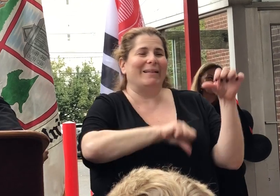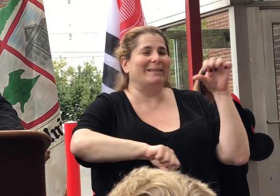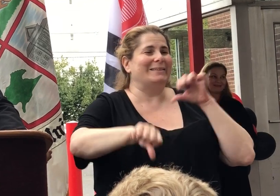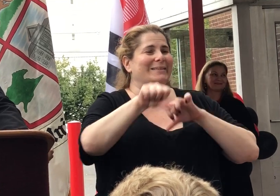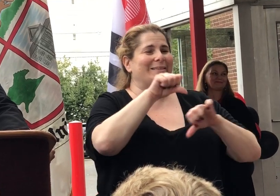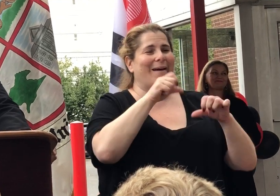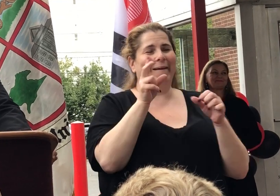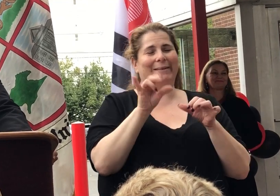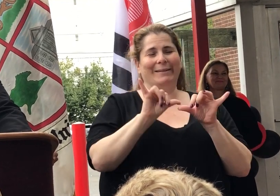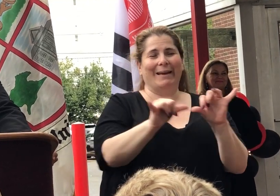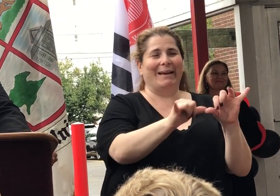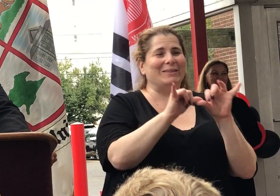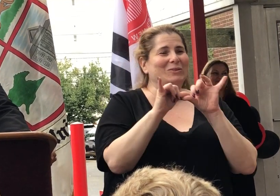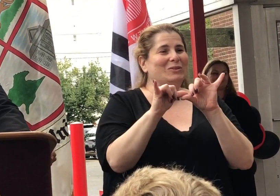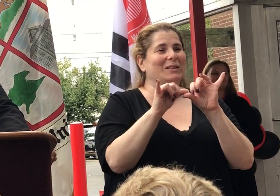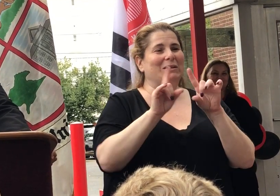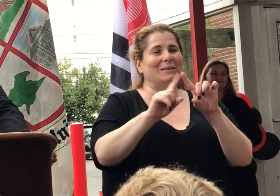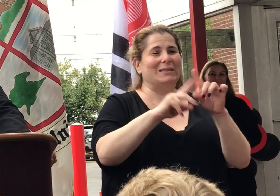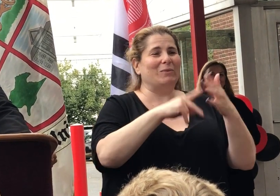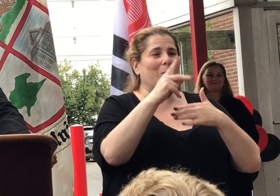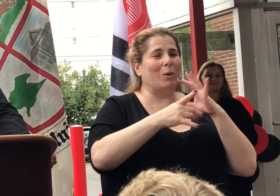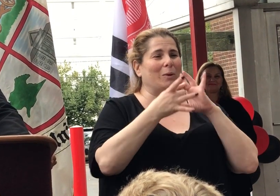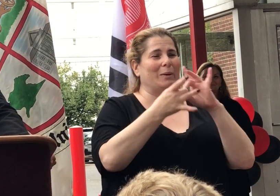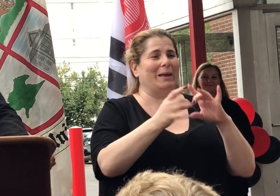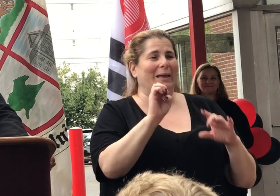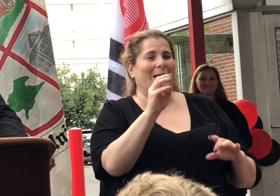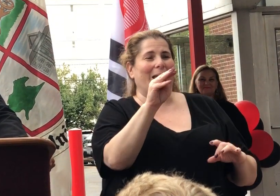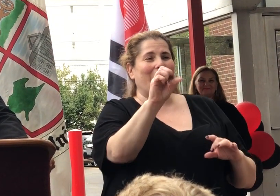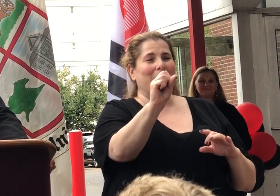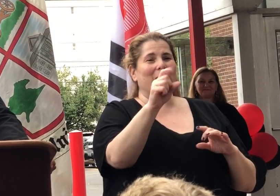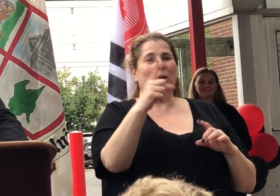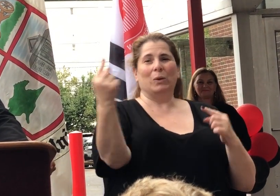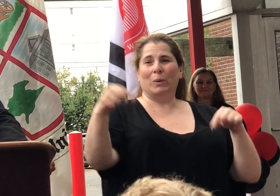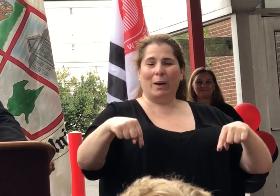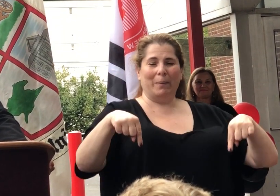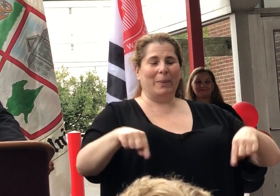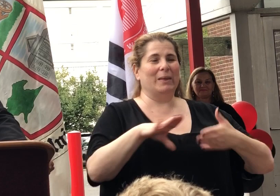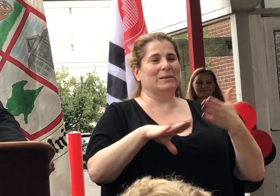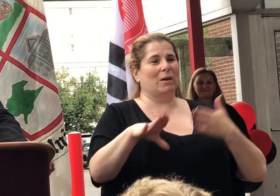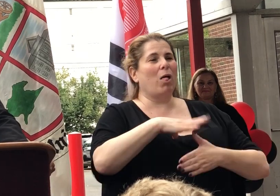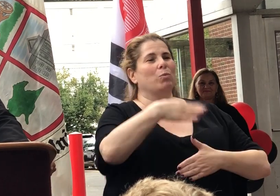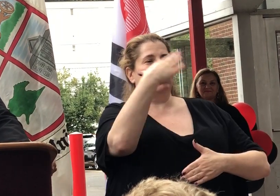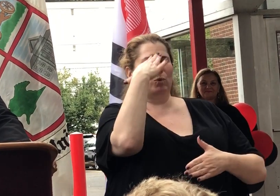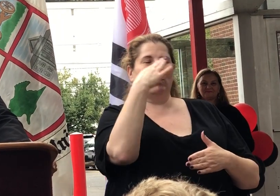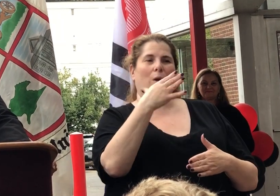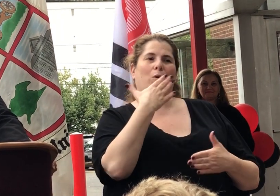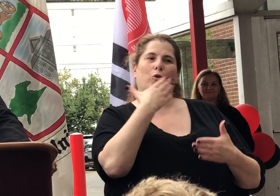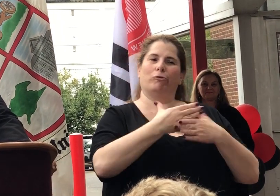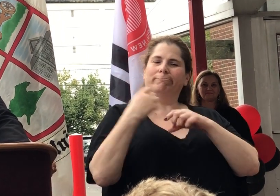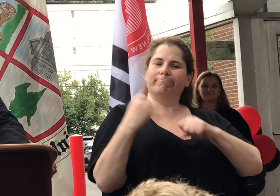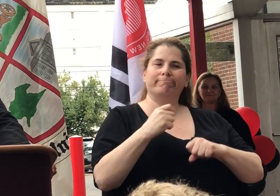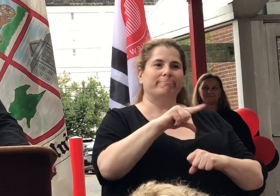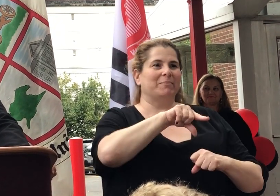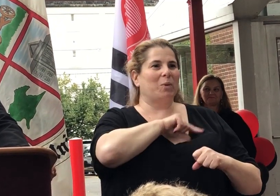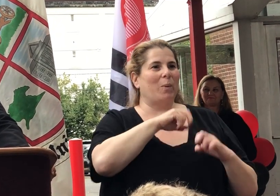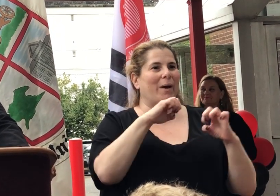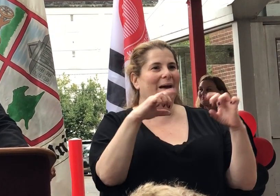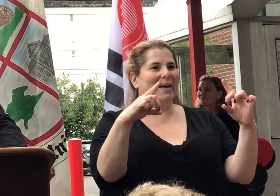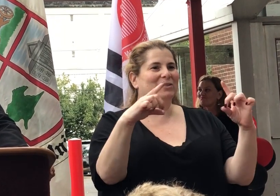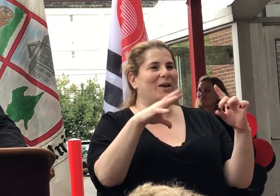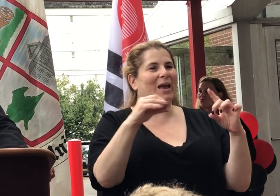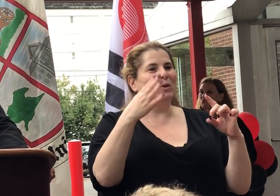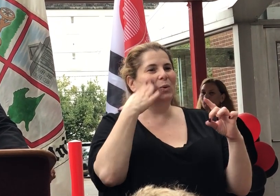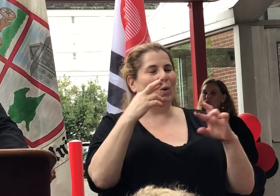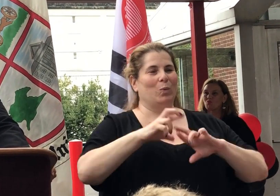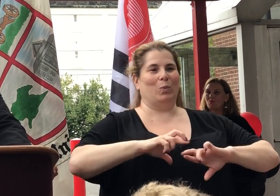engineering, different programs from EMS. You come to this college and you know that you're receiving a quality education. You know that you're